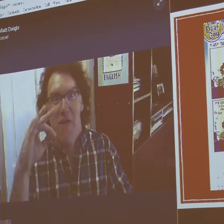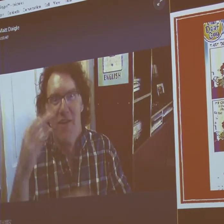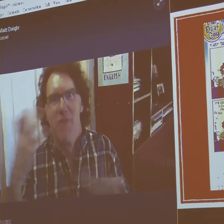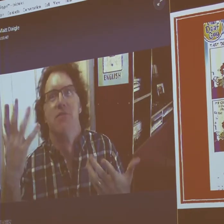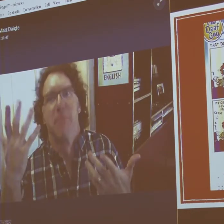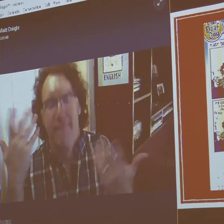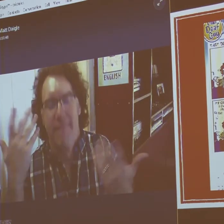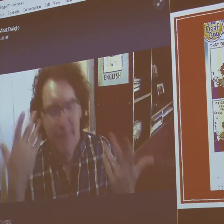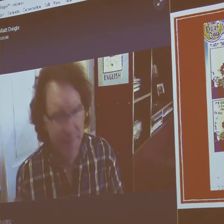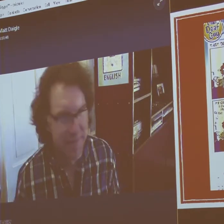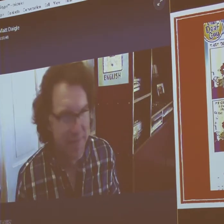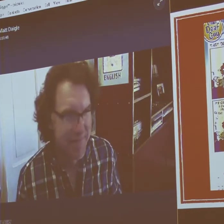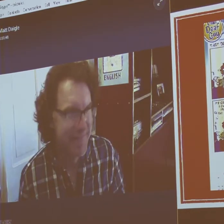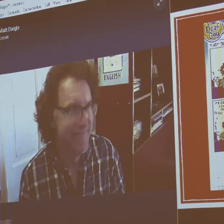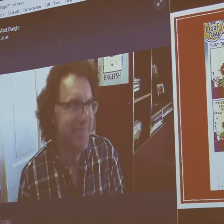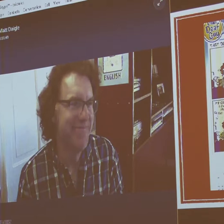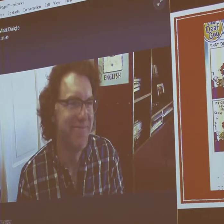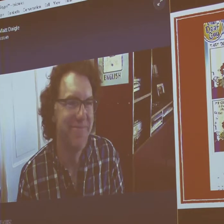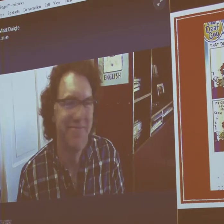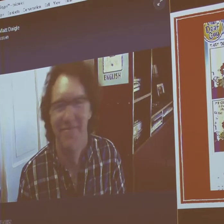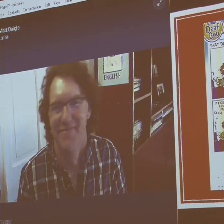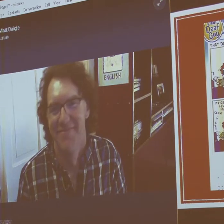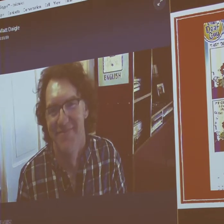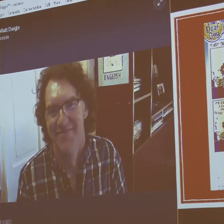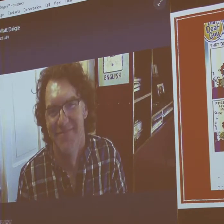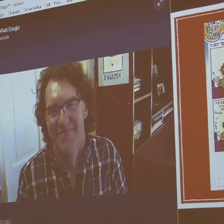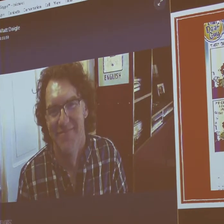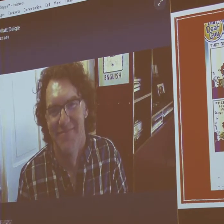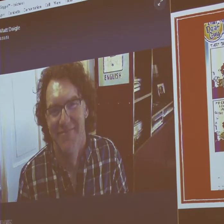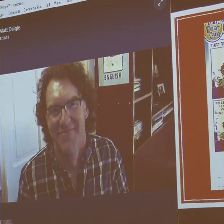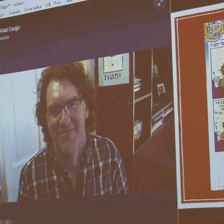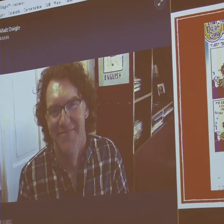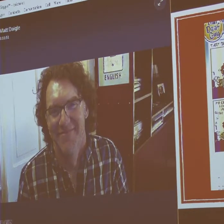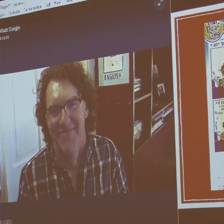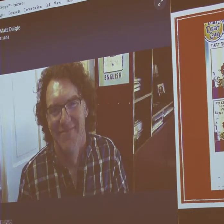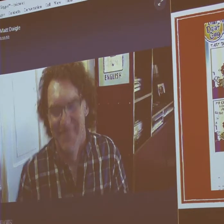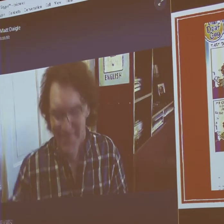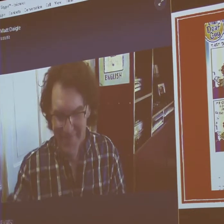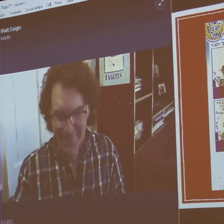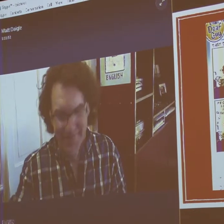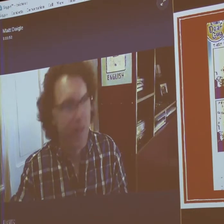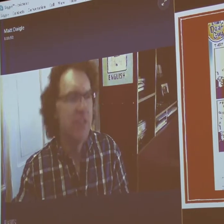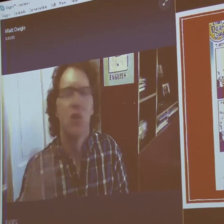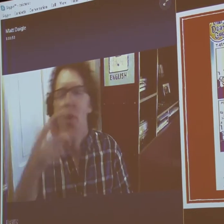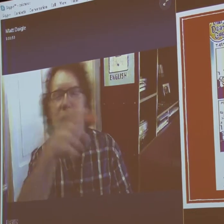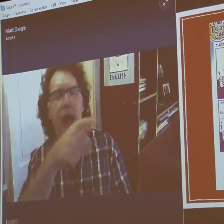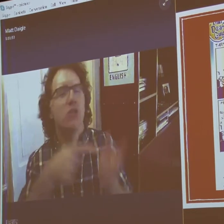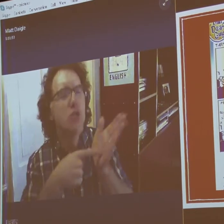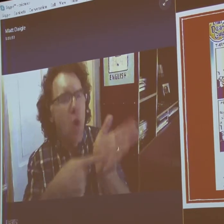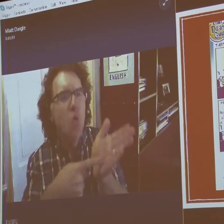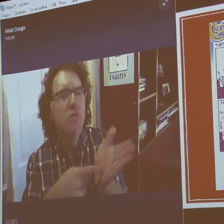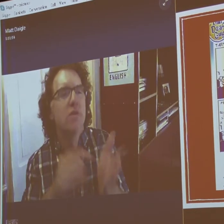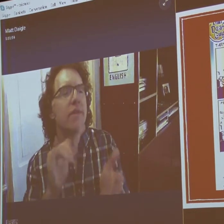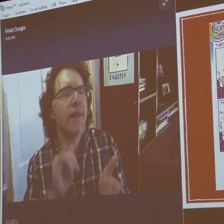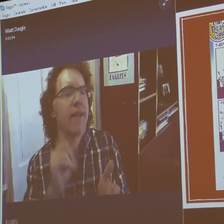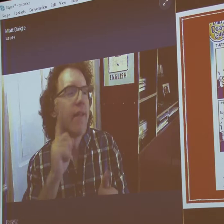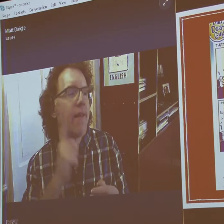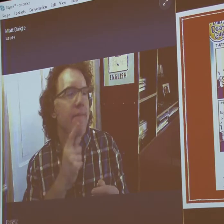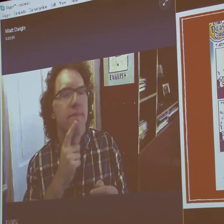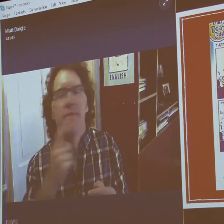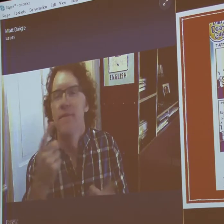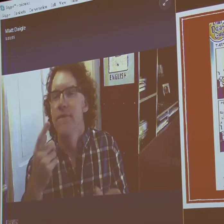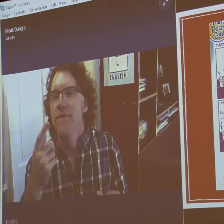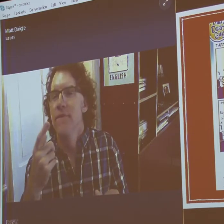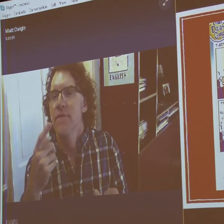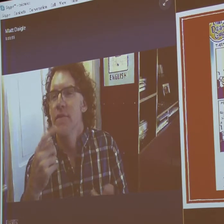we've got poltergeist or something. And, you know, because our lights are always flashing. This